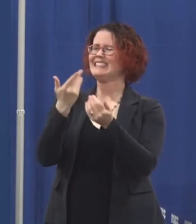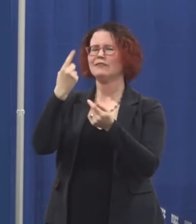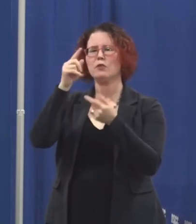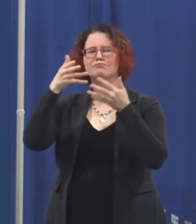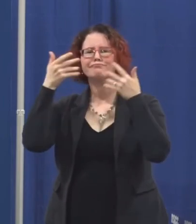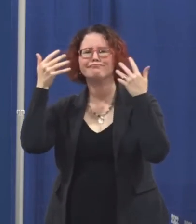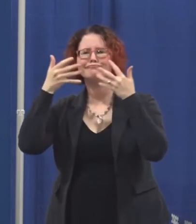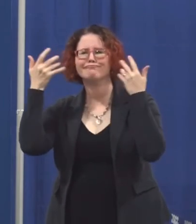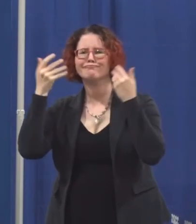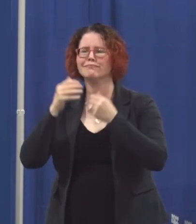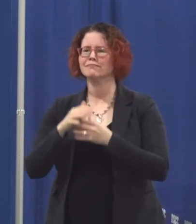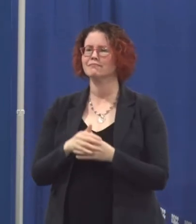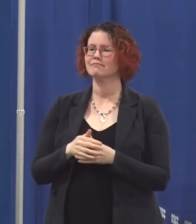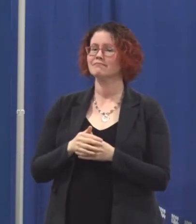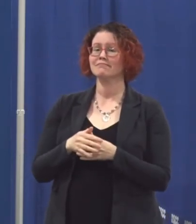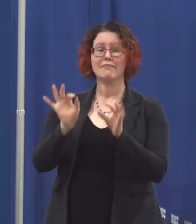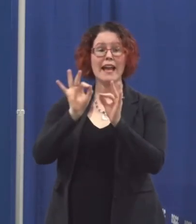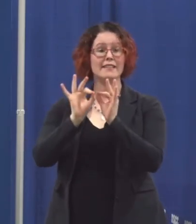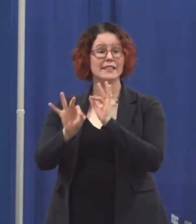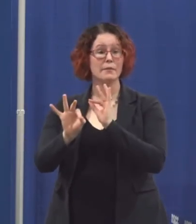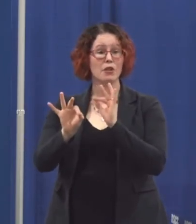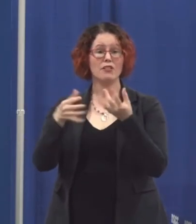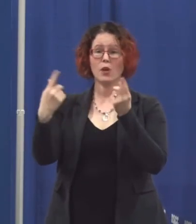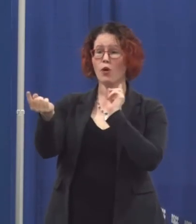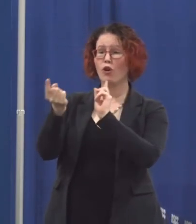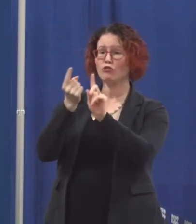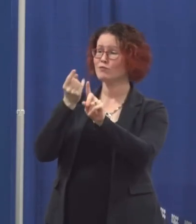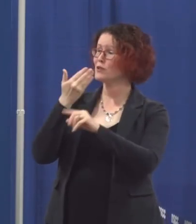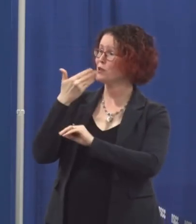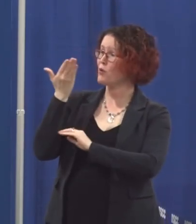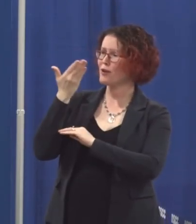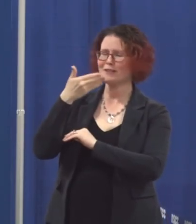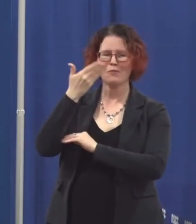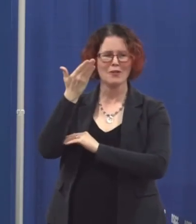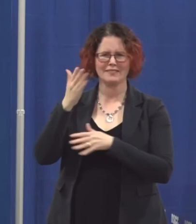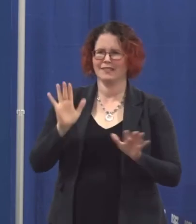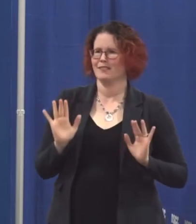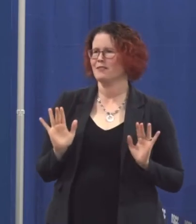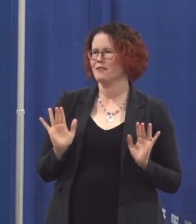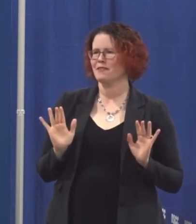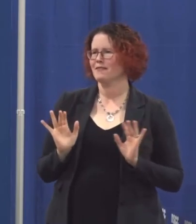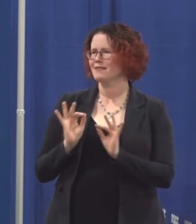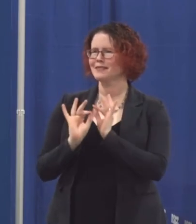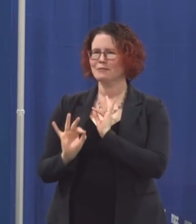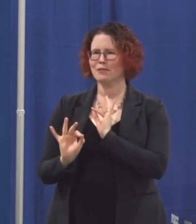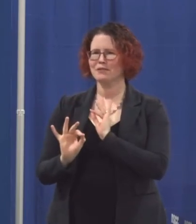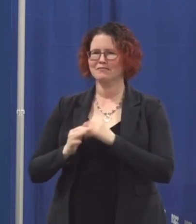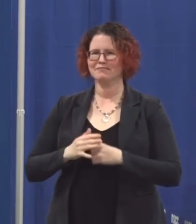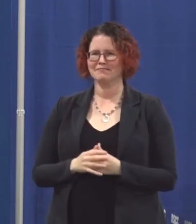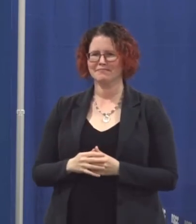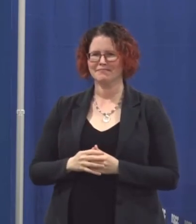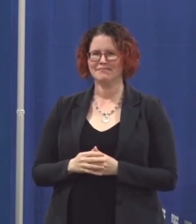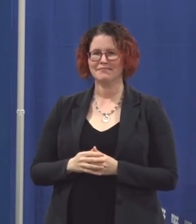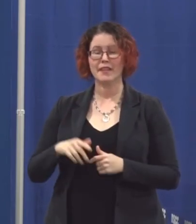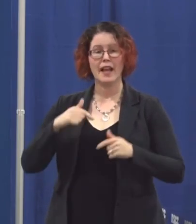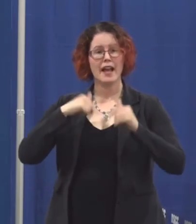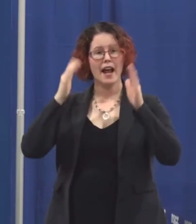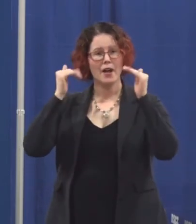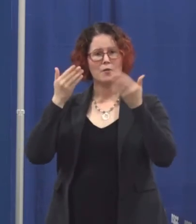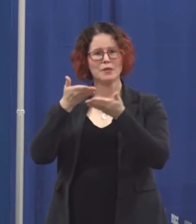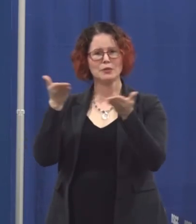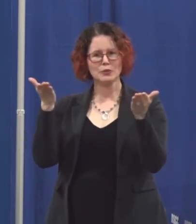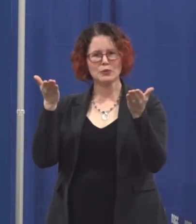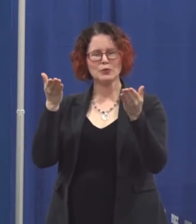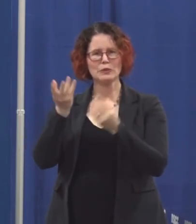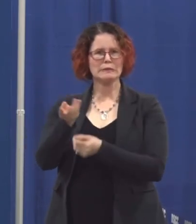as simple as saying good morning to someone as you pass them by and that is what I really hope everyone walks